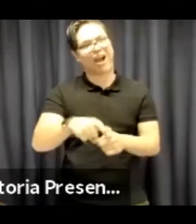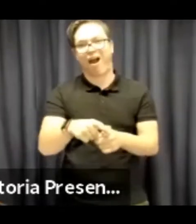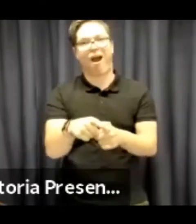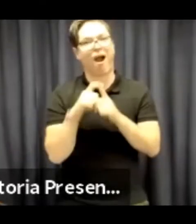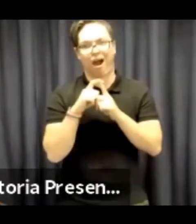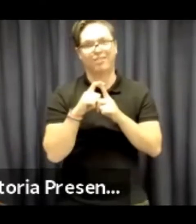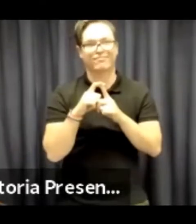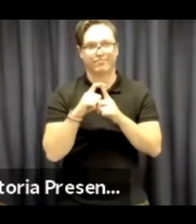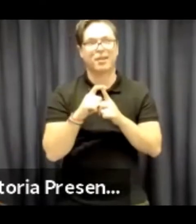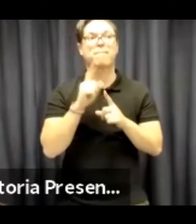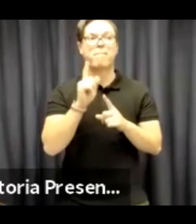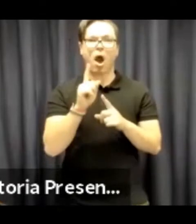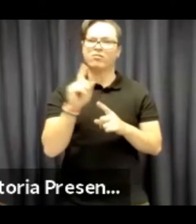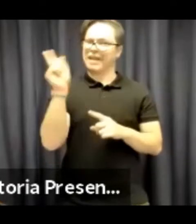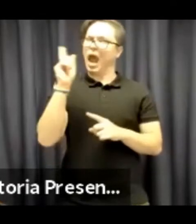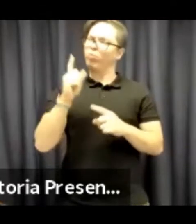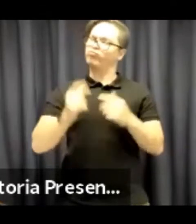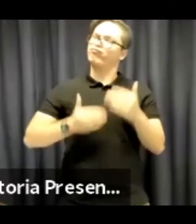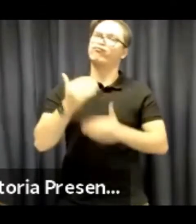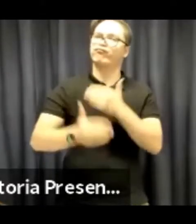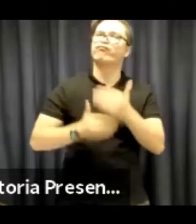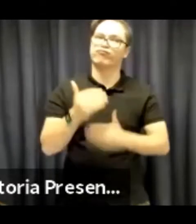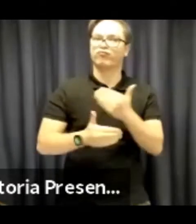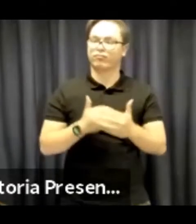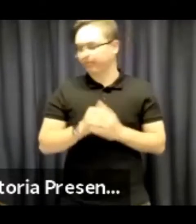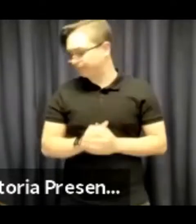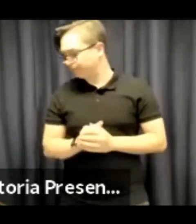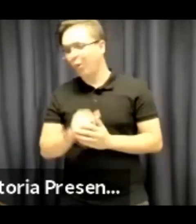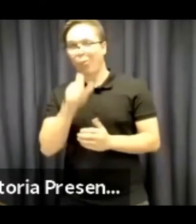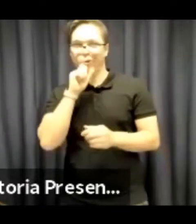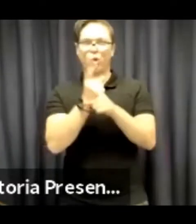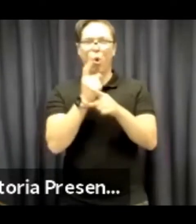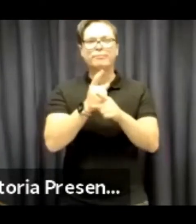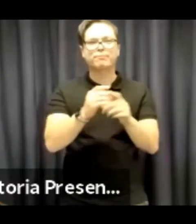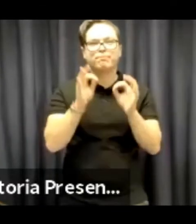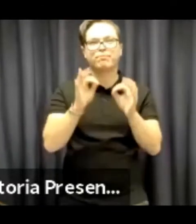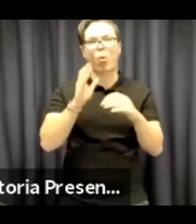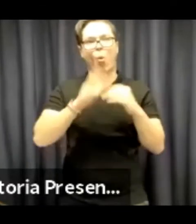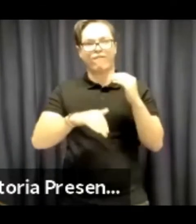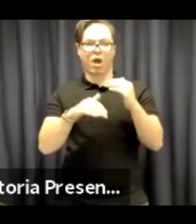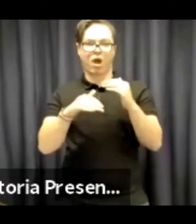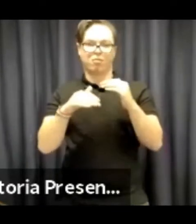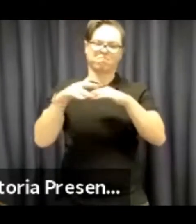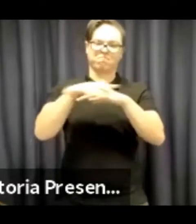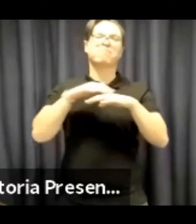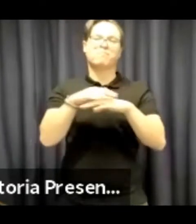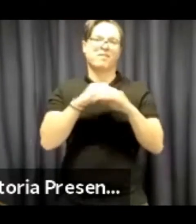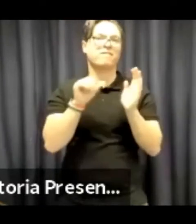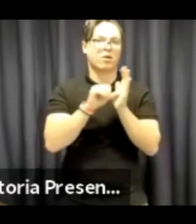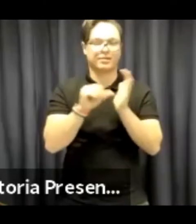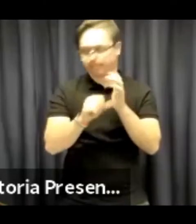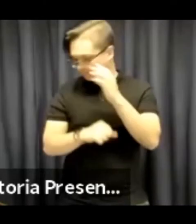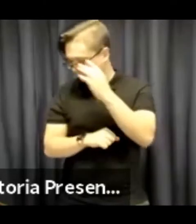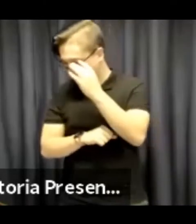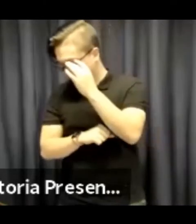totally expended those funds and that's been a little difficult. But now we are aiming to be back on track and we will talk about